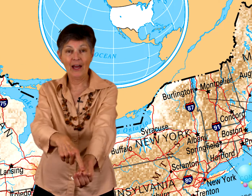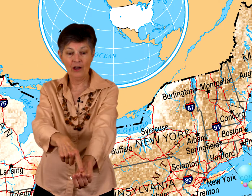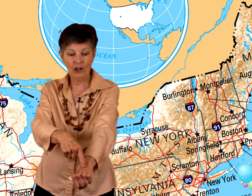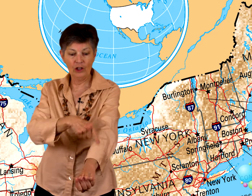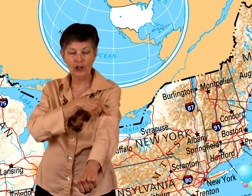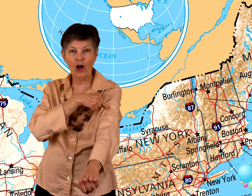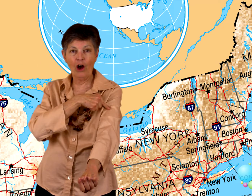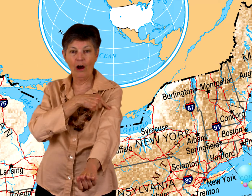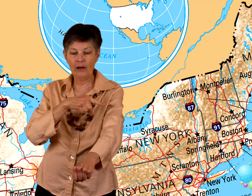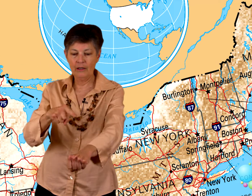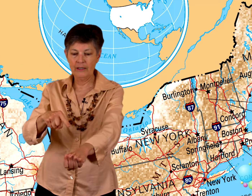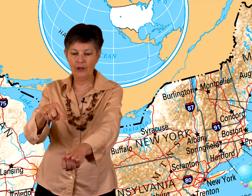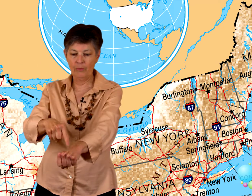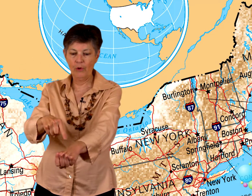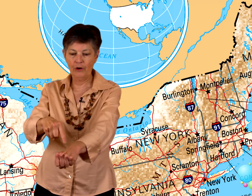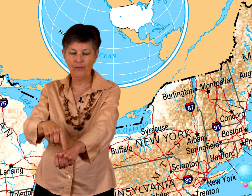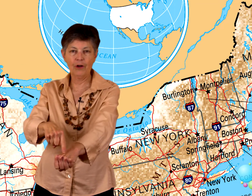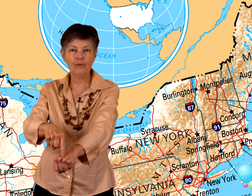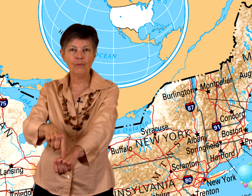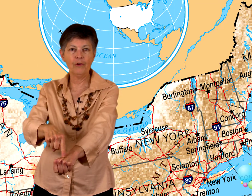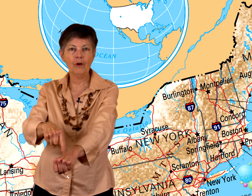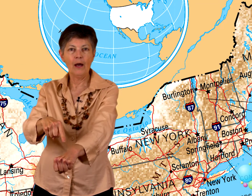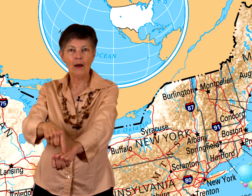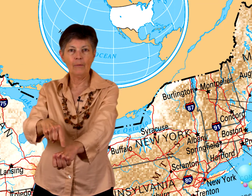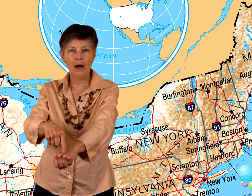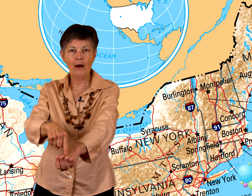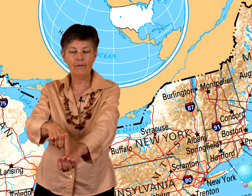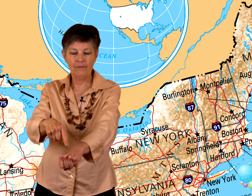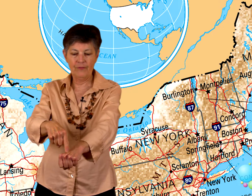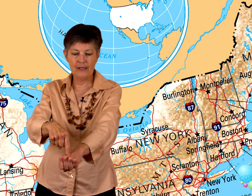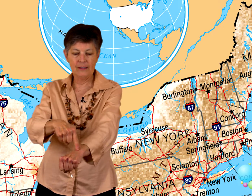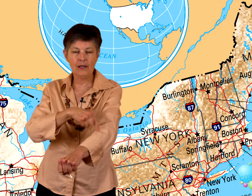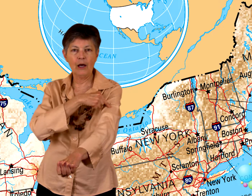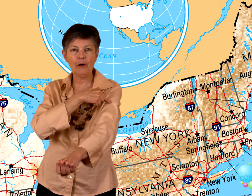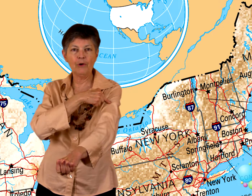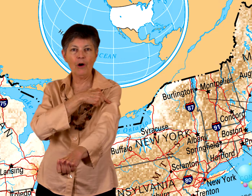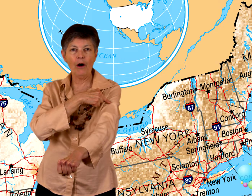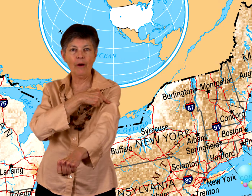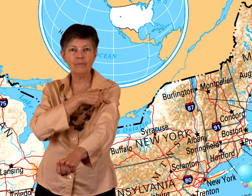long. Take your pointer finger from your fist and come up your arm.